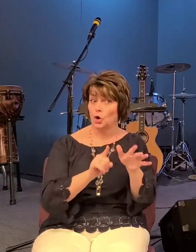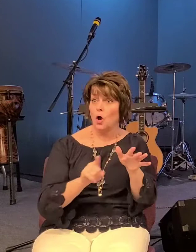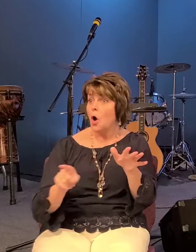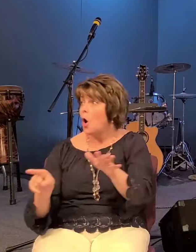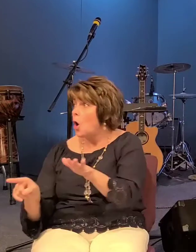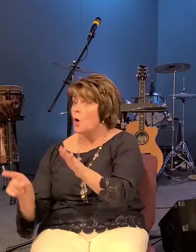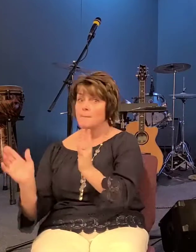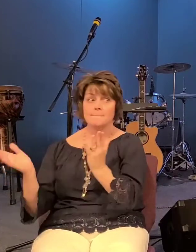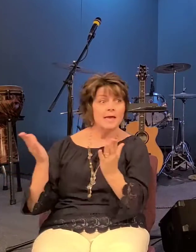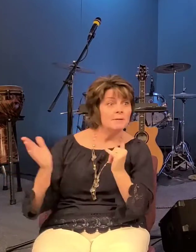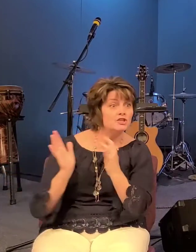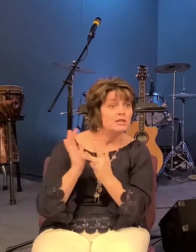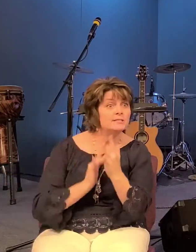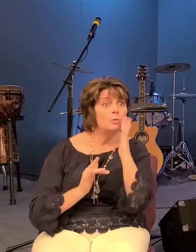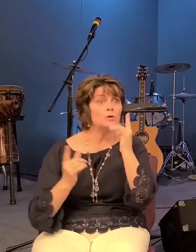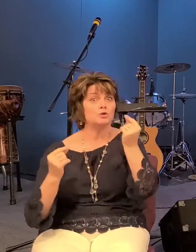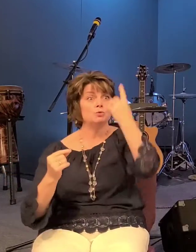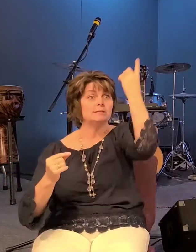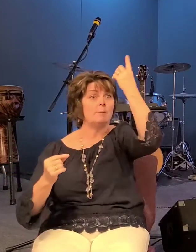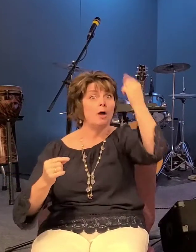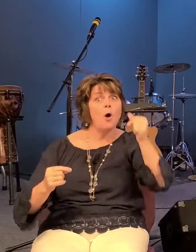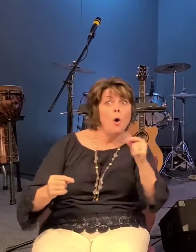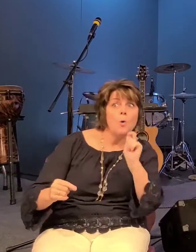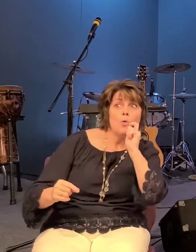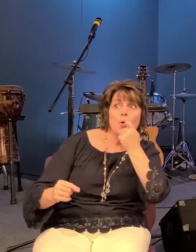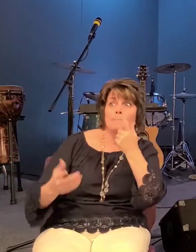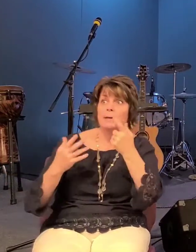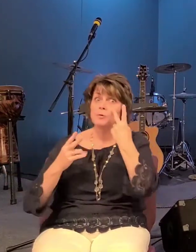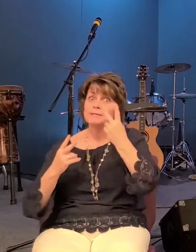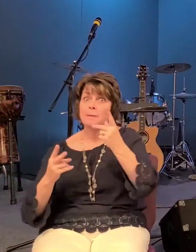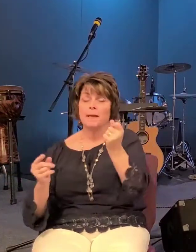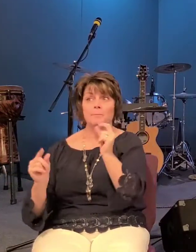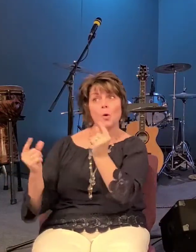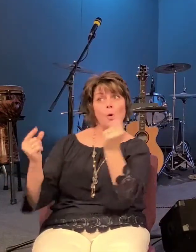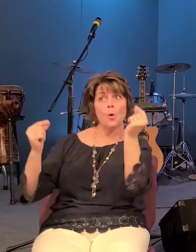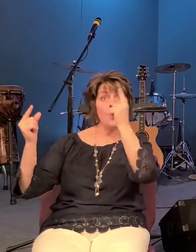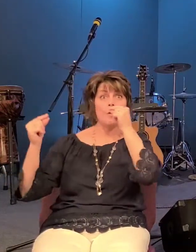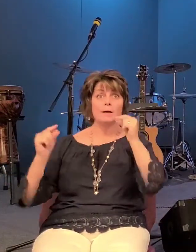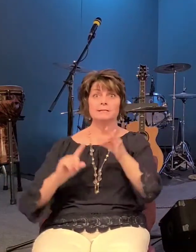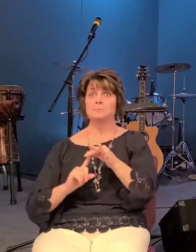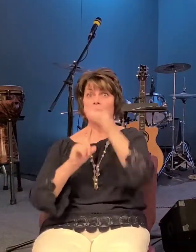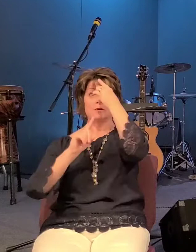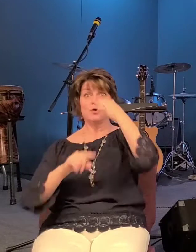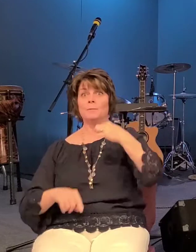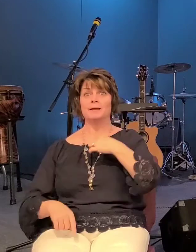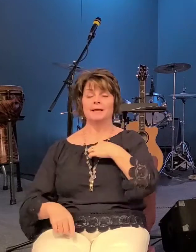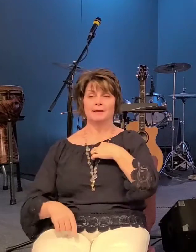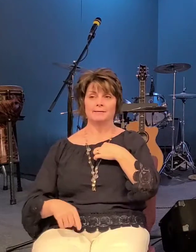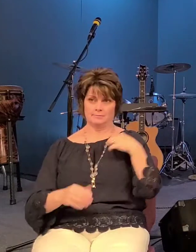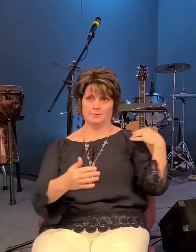something amazing maybe we'll get to see him do something maybe he'll do something special for me